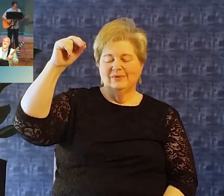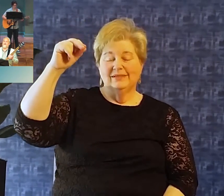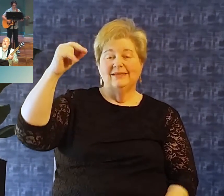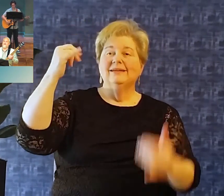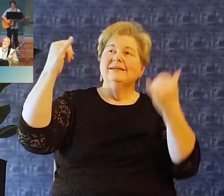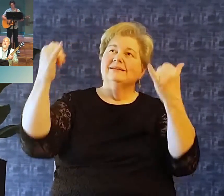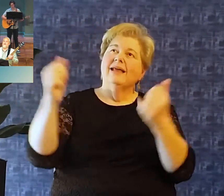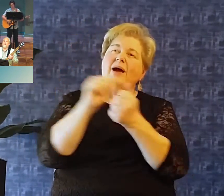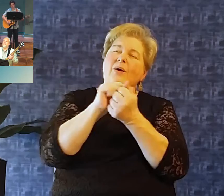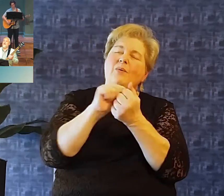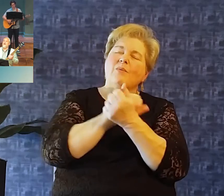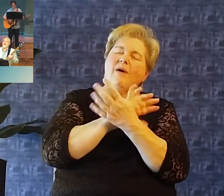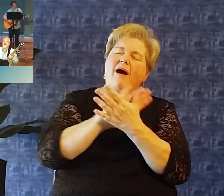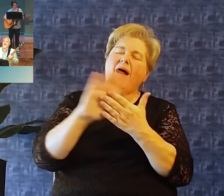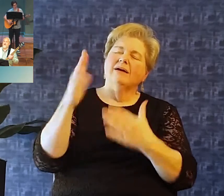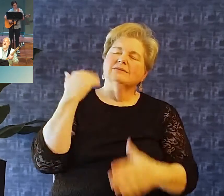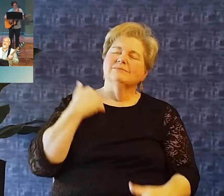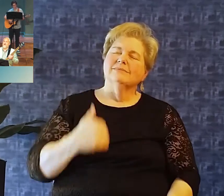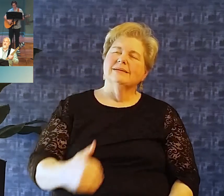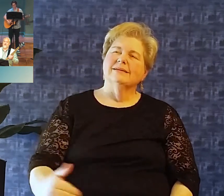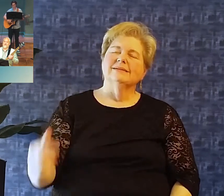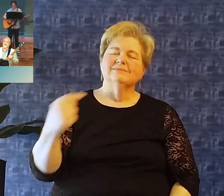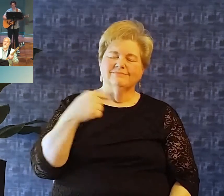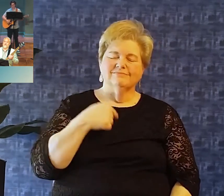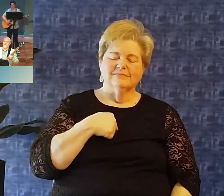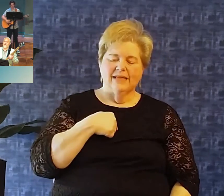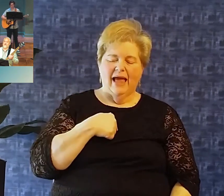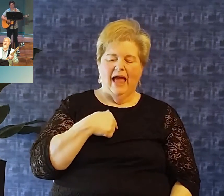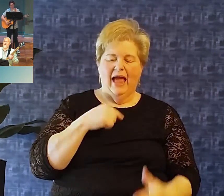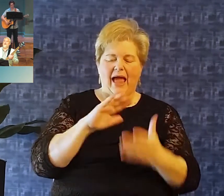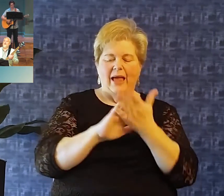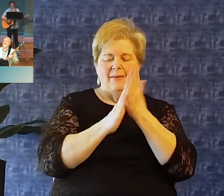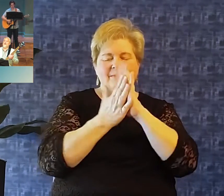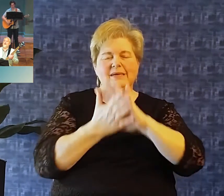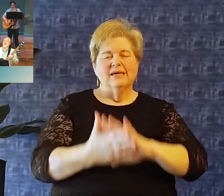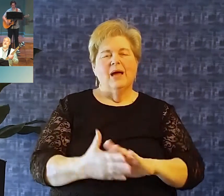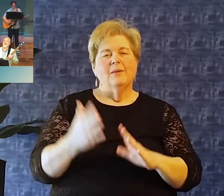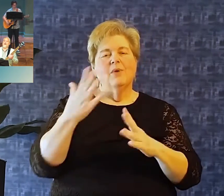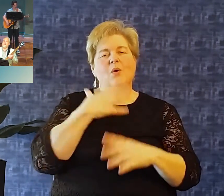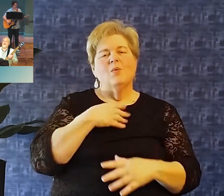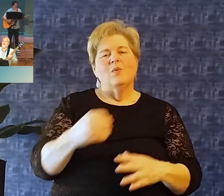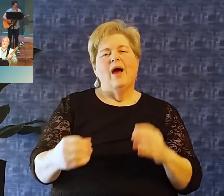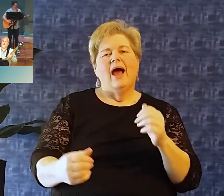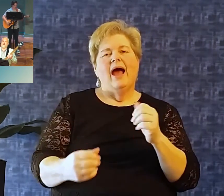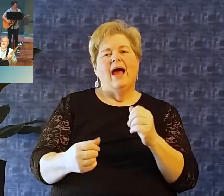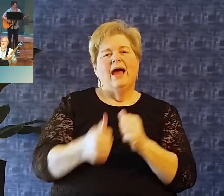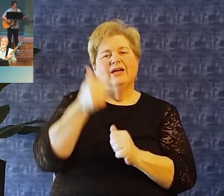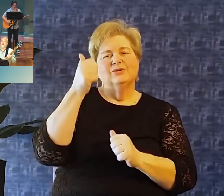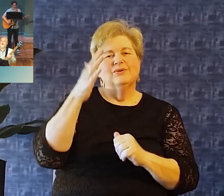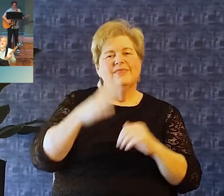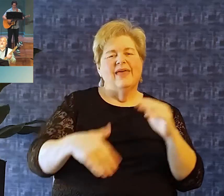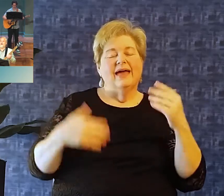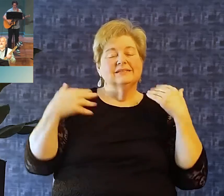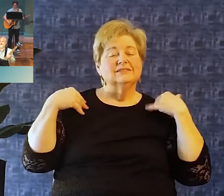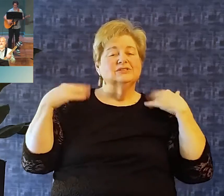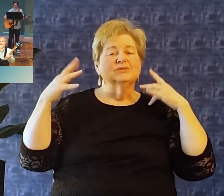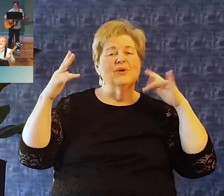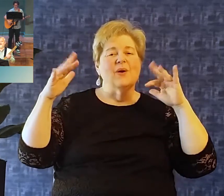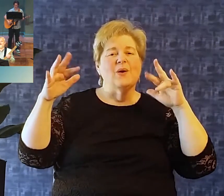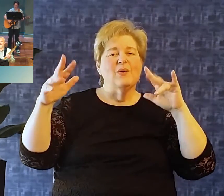snow. Now wash me and I shall be whiter than